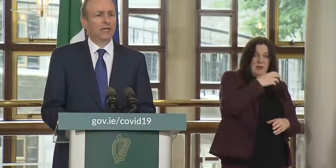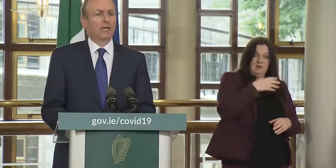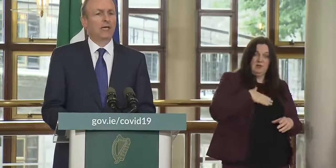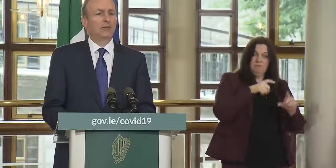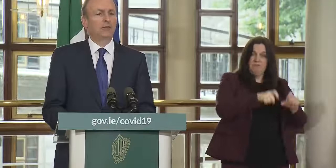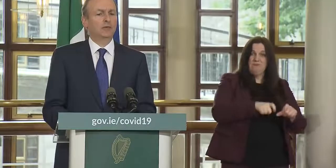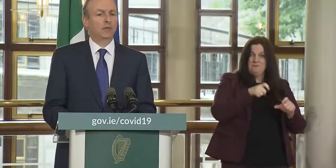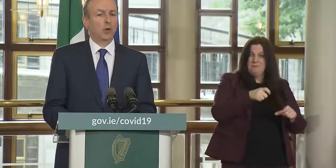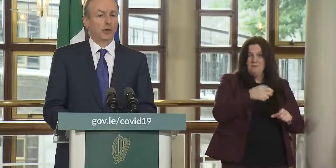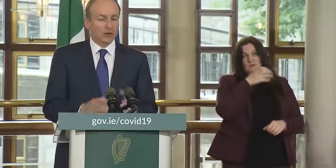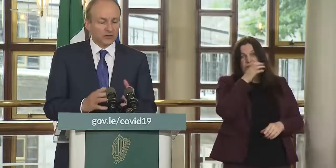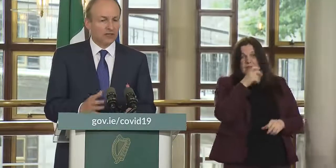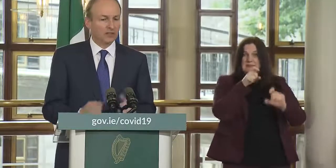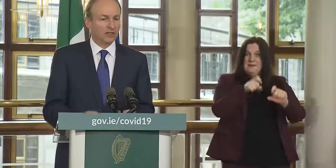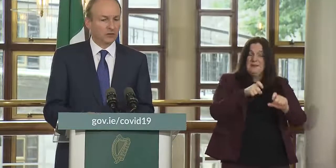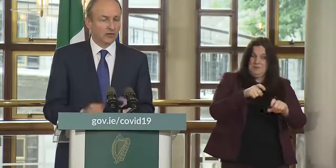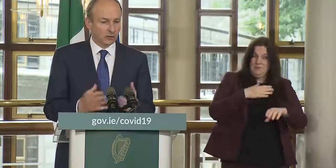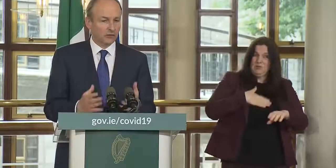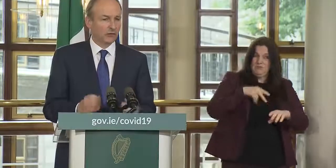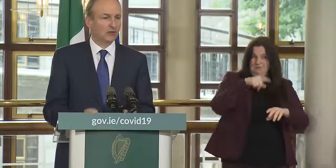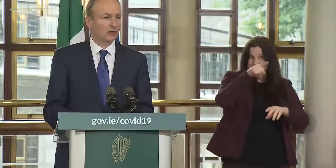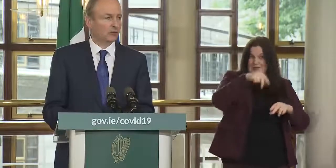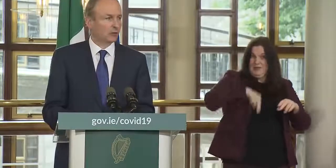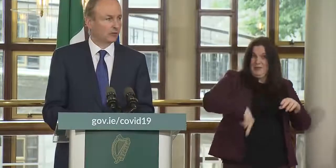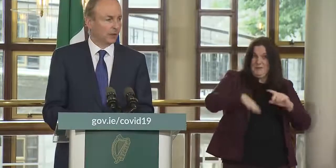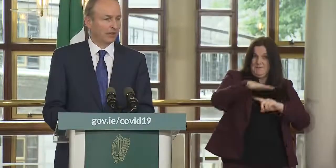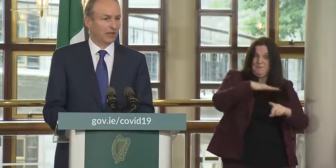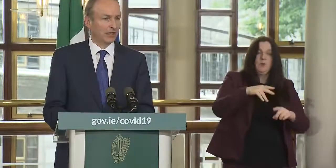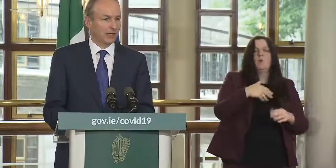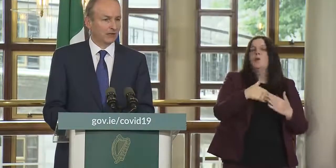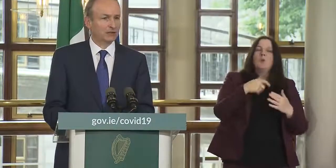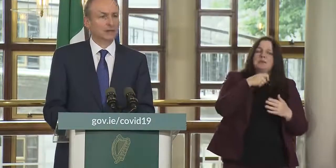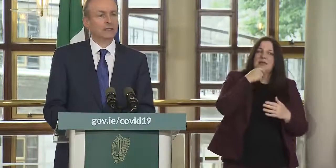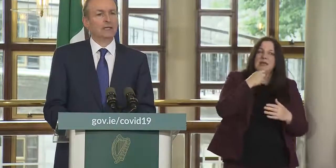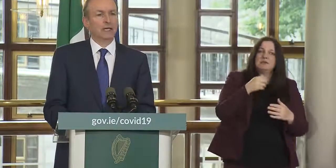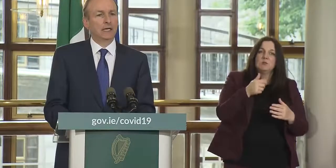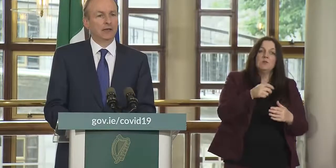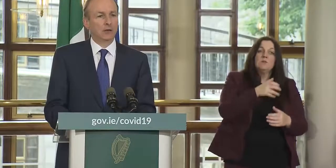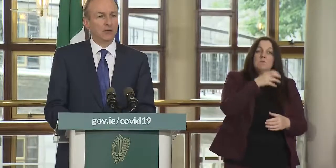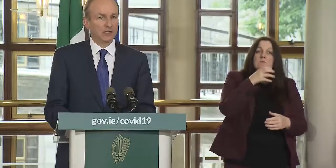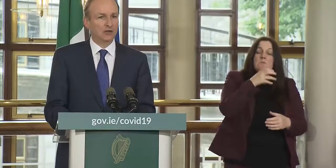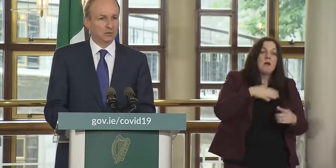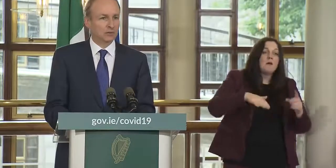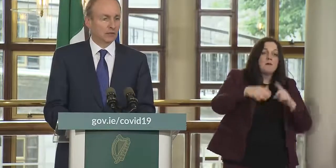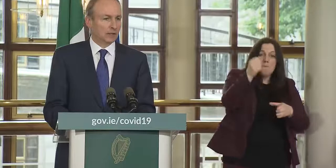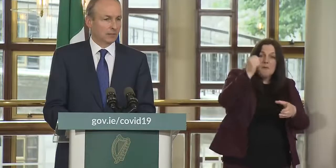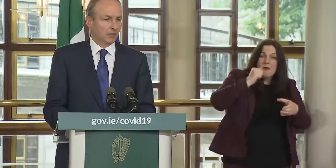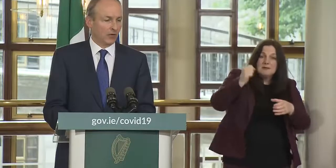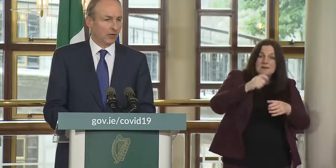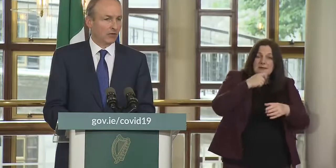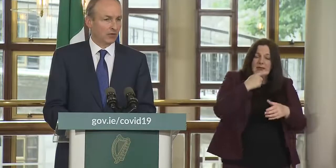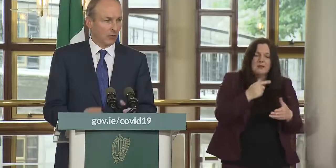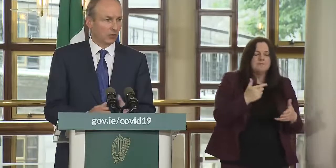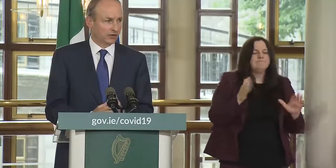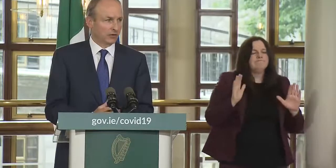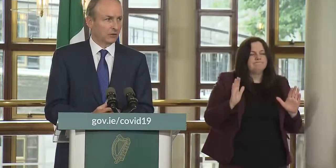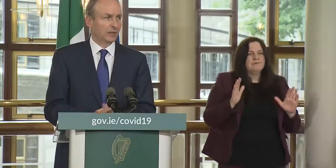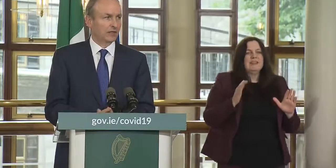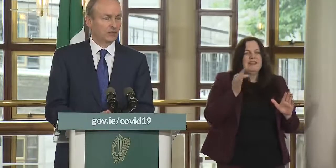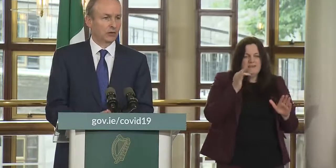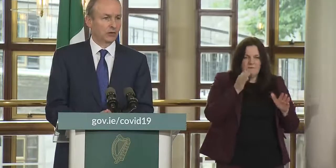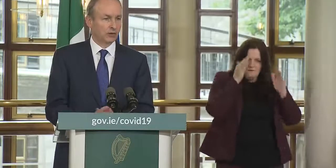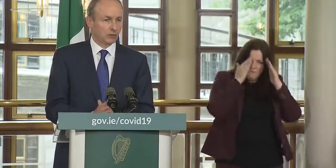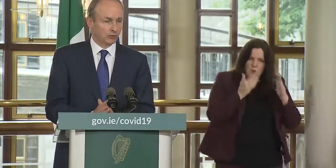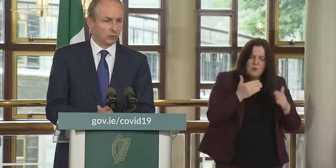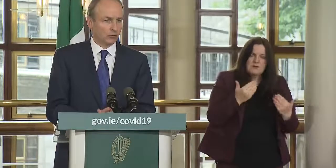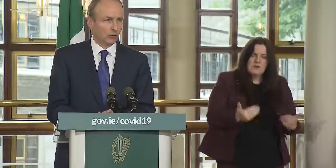it and so what we are saying to the industry and to be fair the industry are responding they get it that we need to be very very focused now